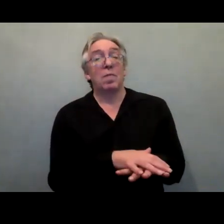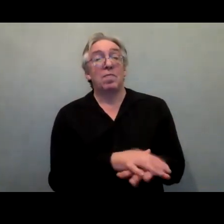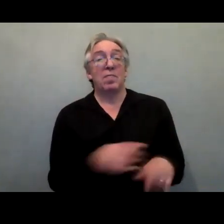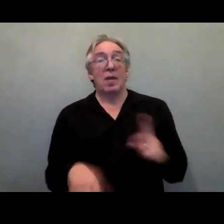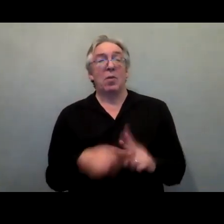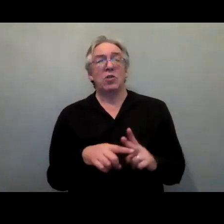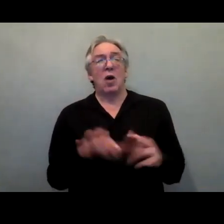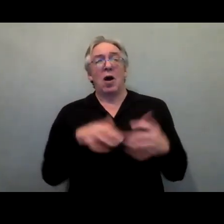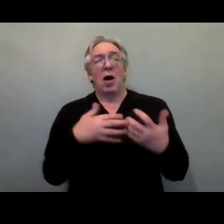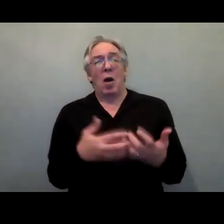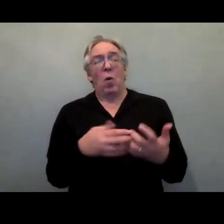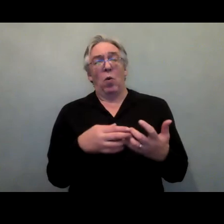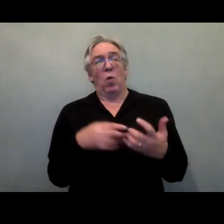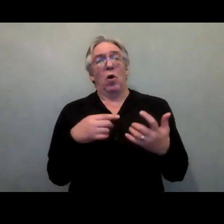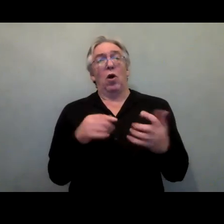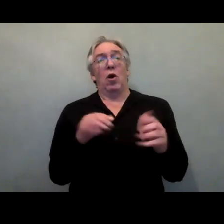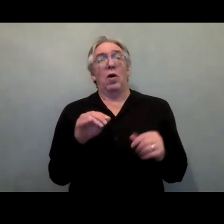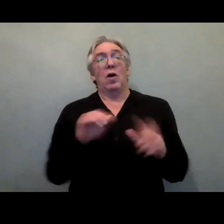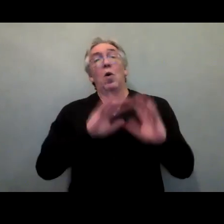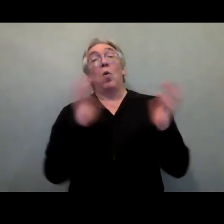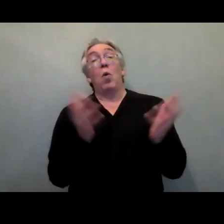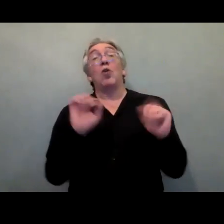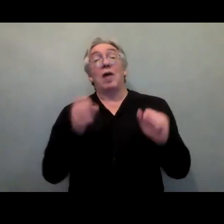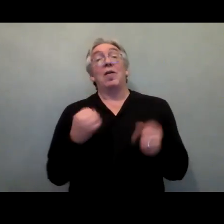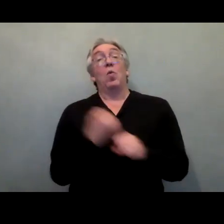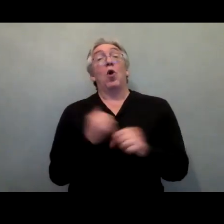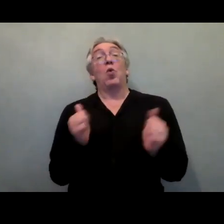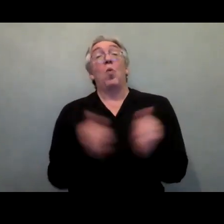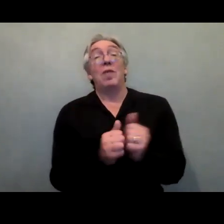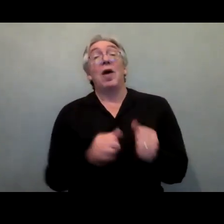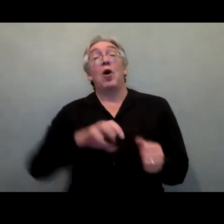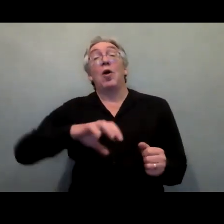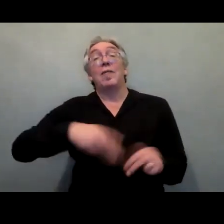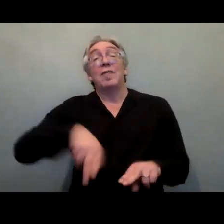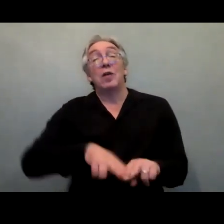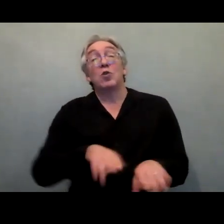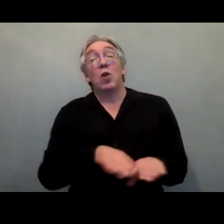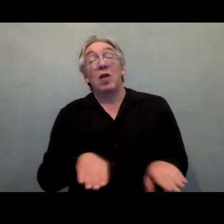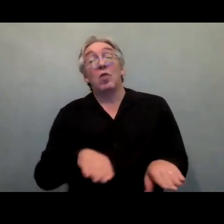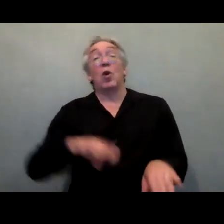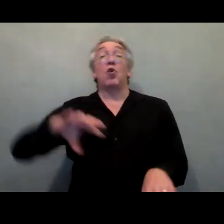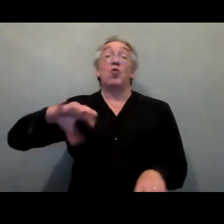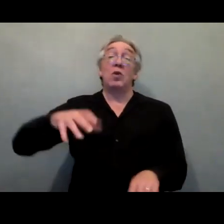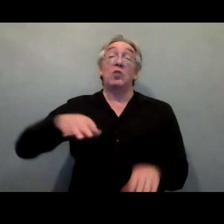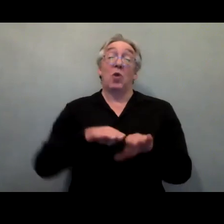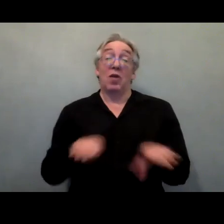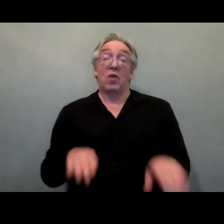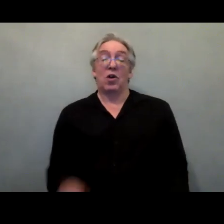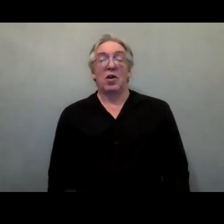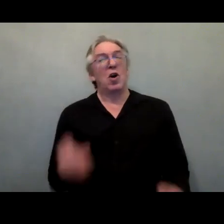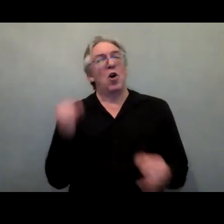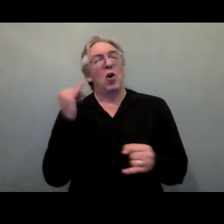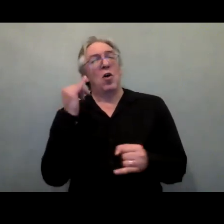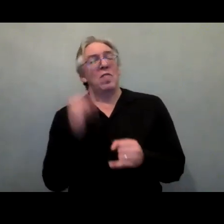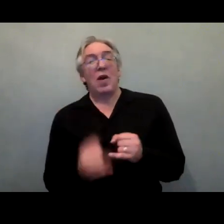that in turn, start to open up so many partnership opportunities at the National? And I wanted to finish really just by saying,